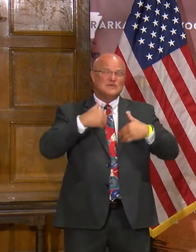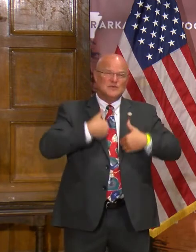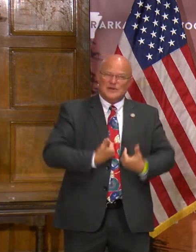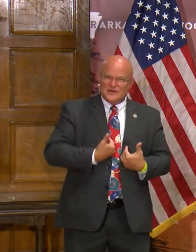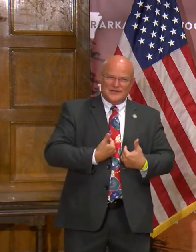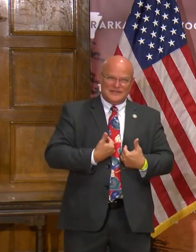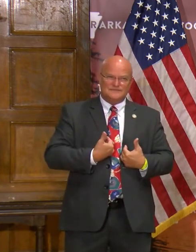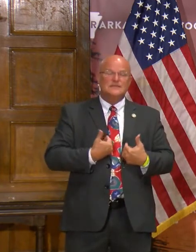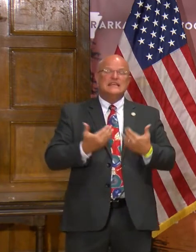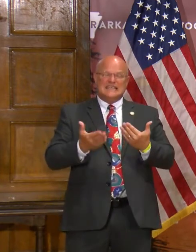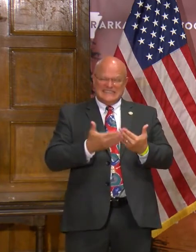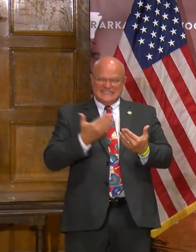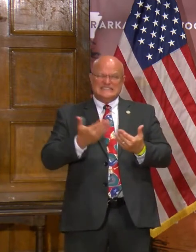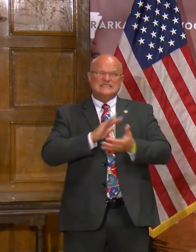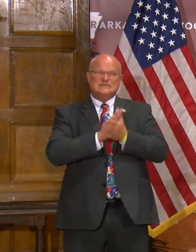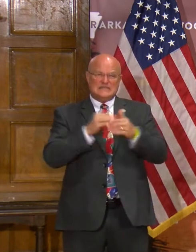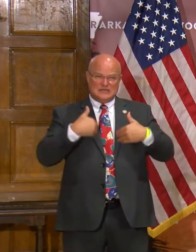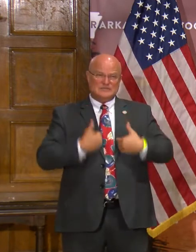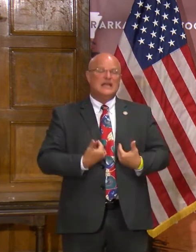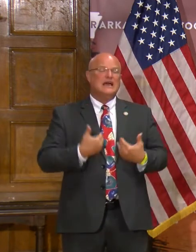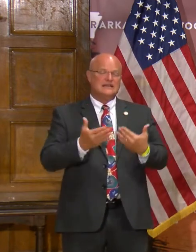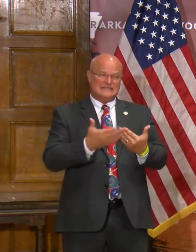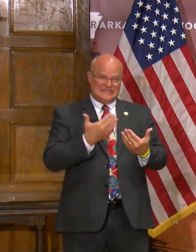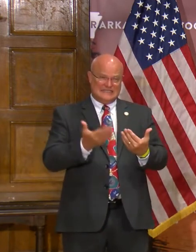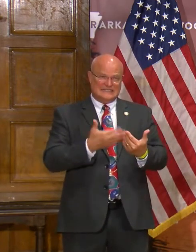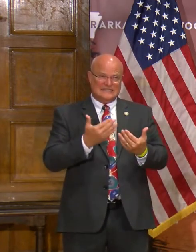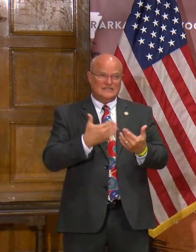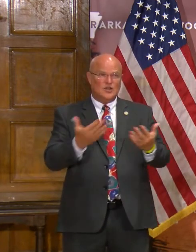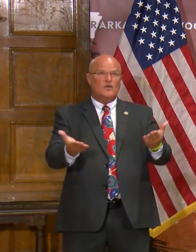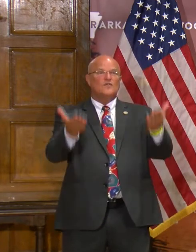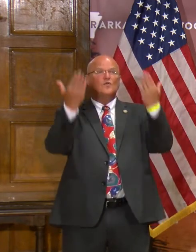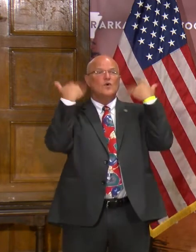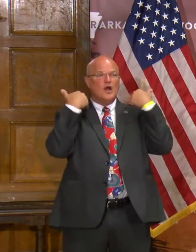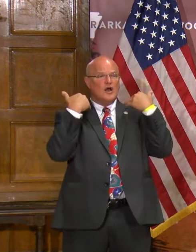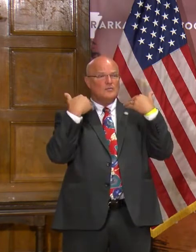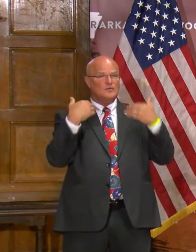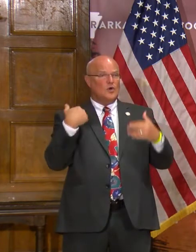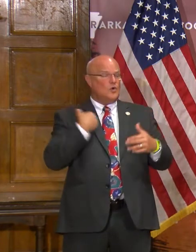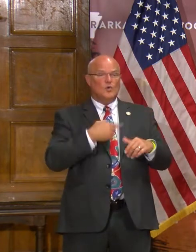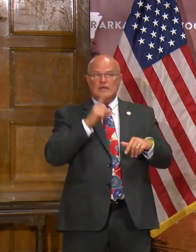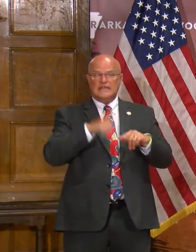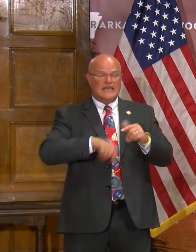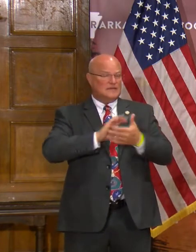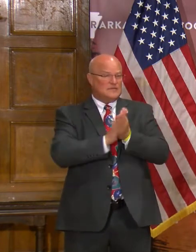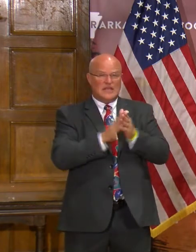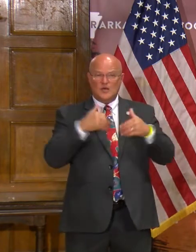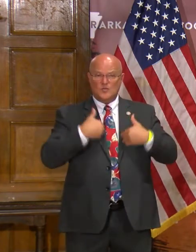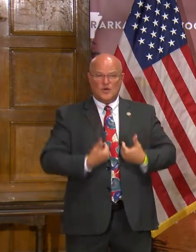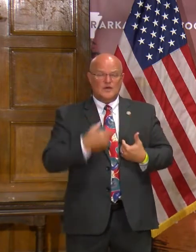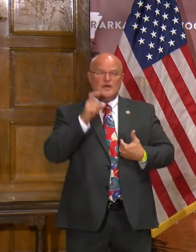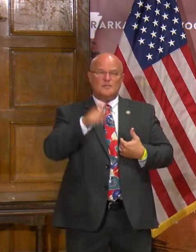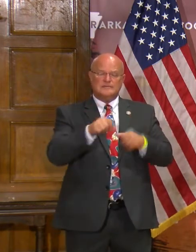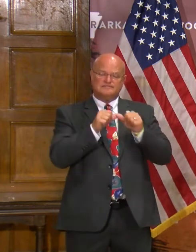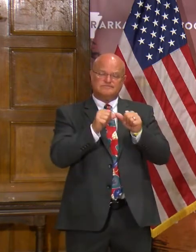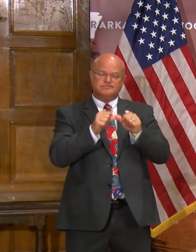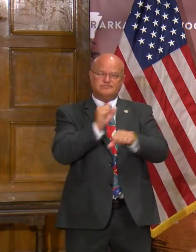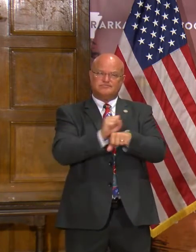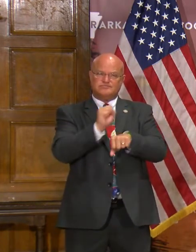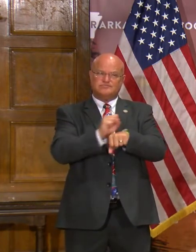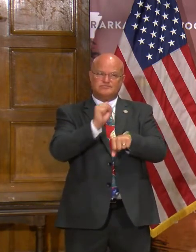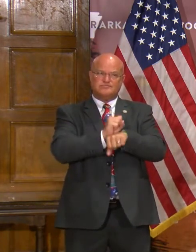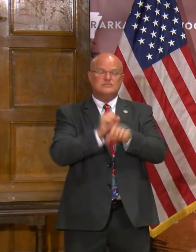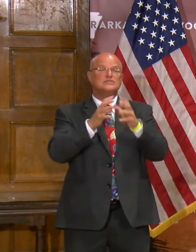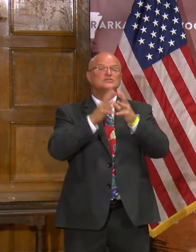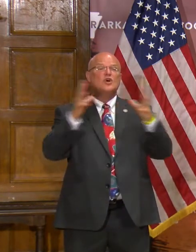It is easy to do that. It is easy to get overwhelmed with that. We can't grow weary in this. We have to be consistent because